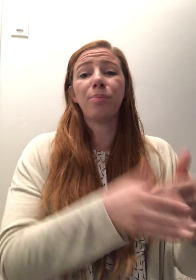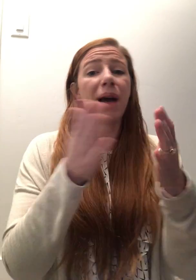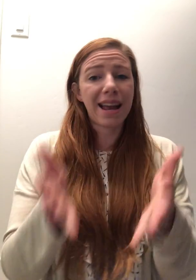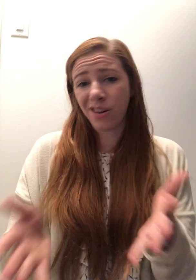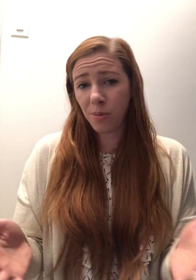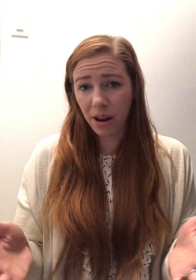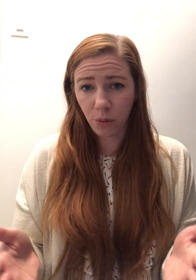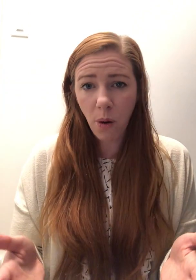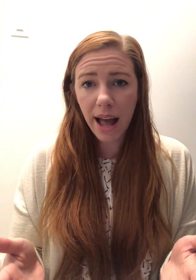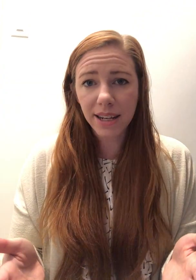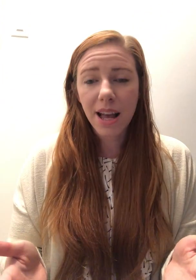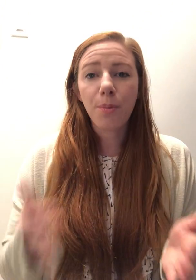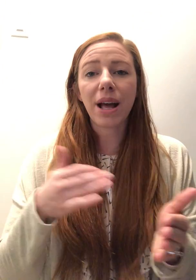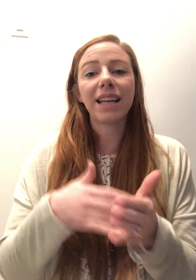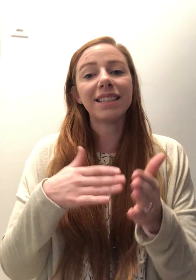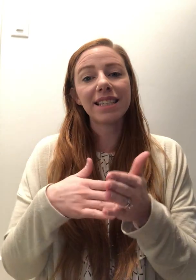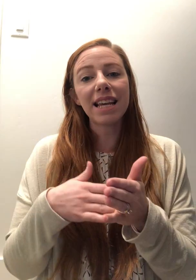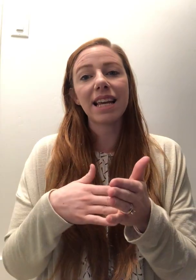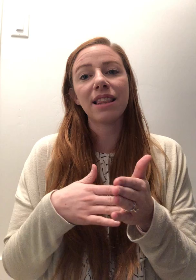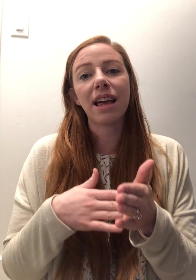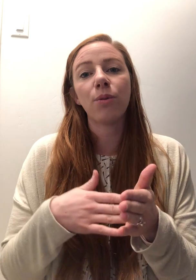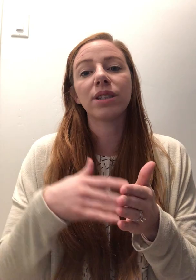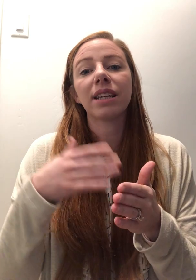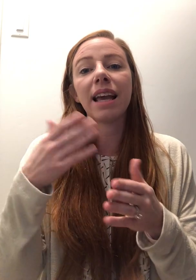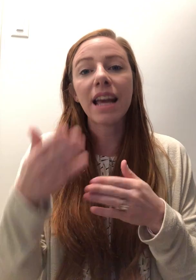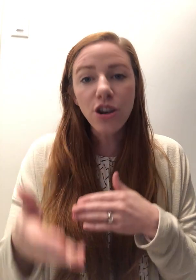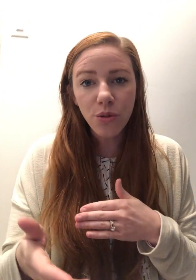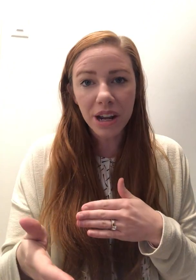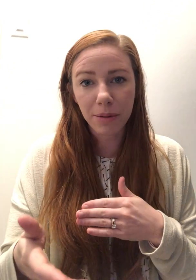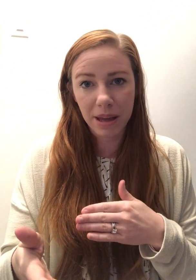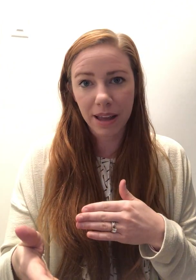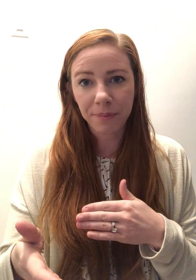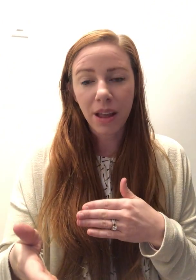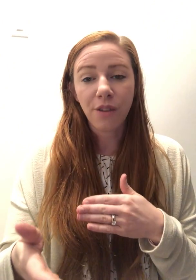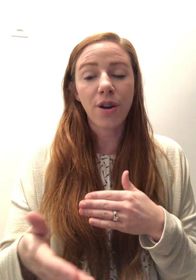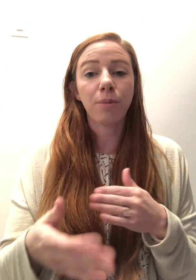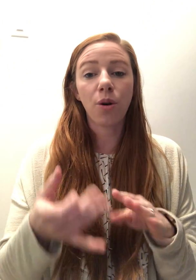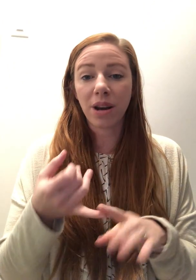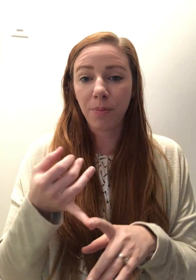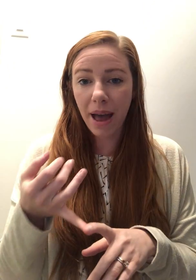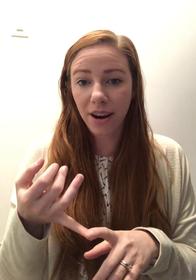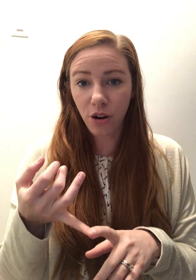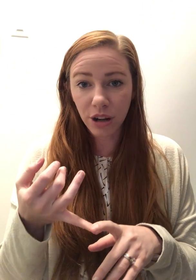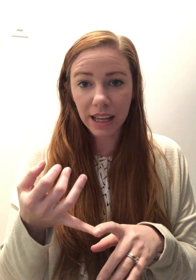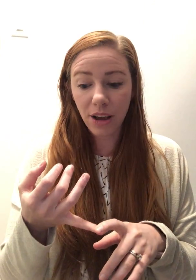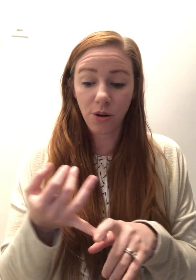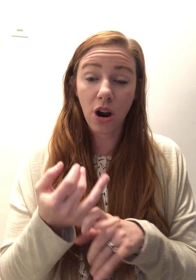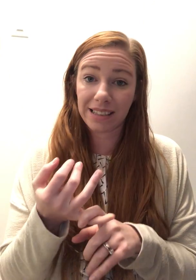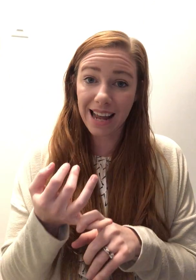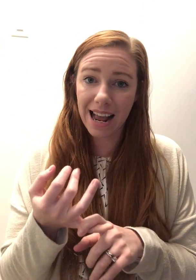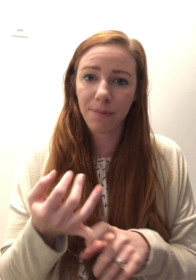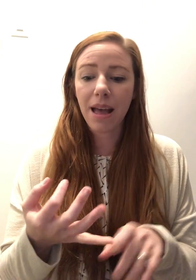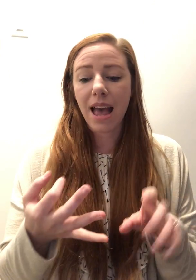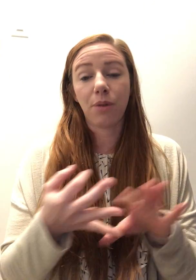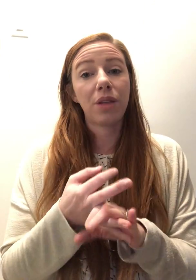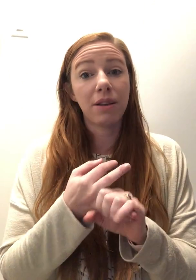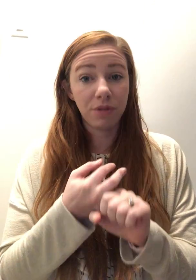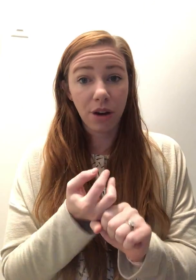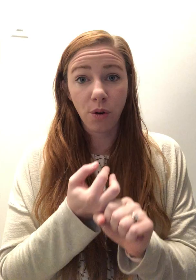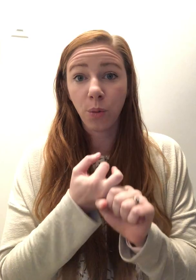to bed no matter what, but I can see that what's hindering me from going to bed early or on time and then therefore